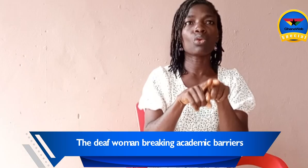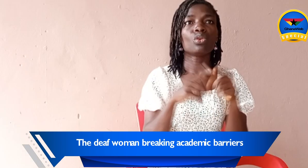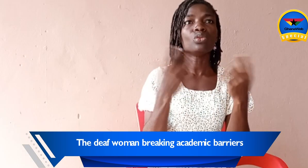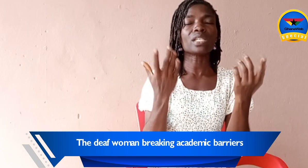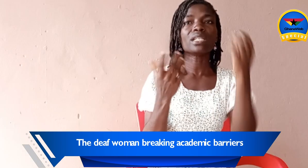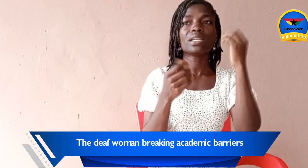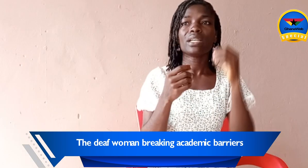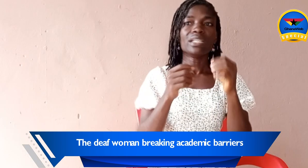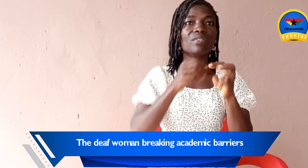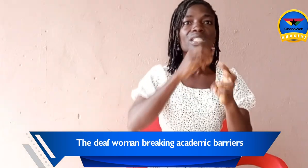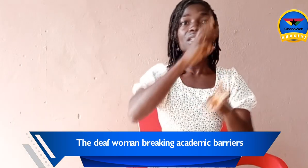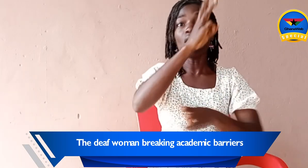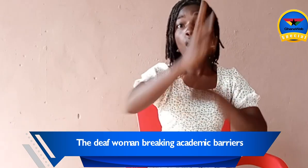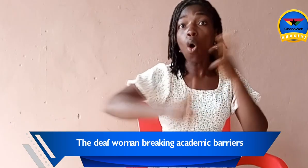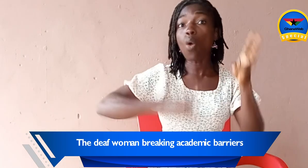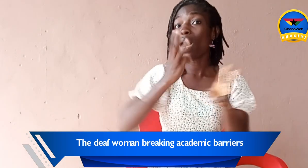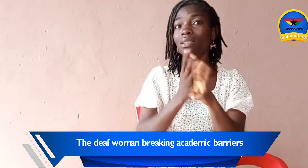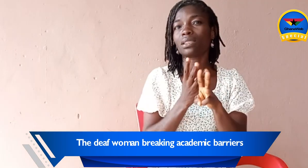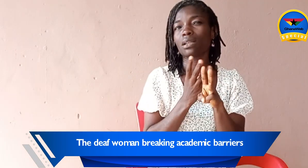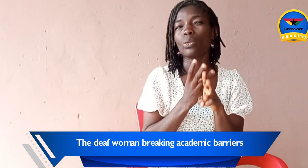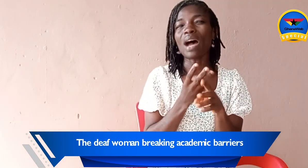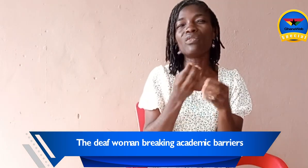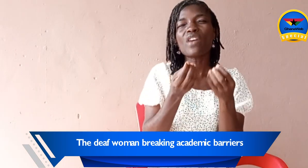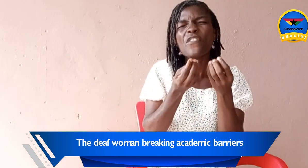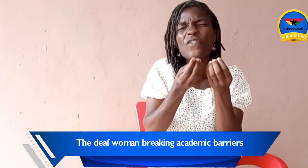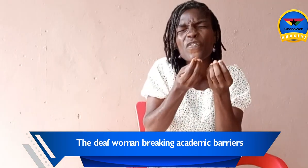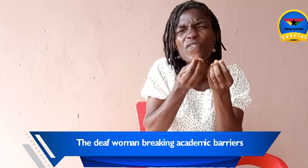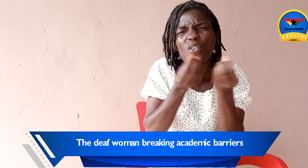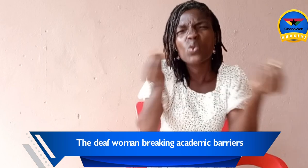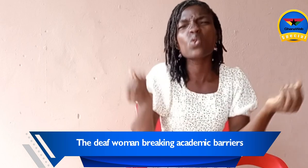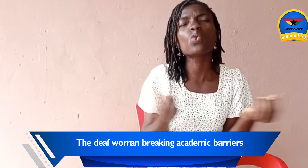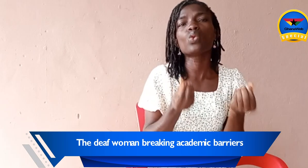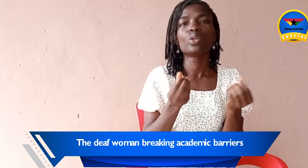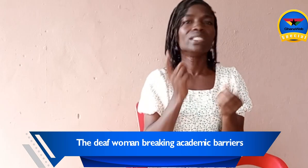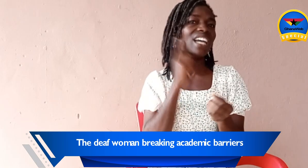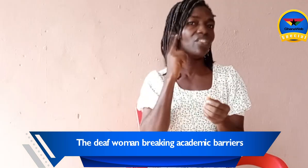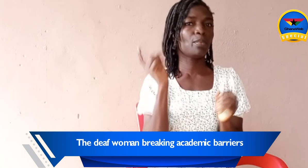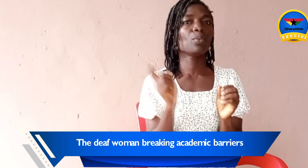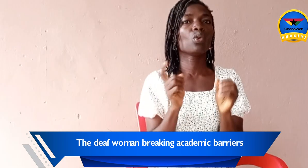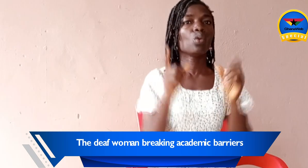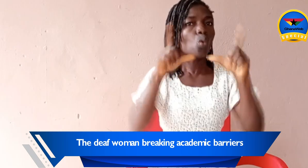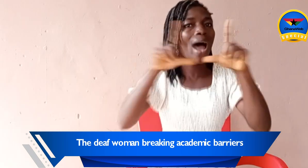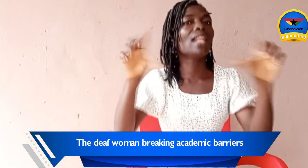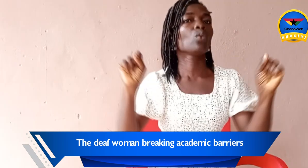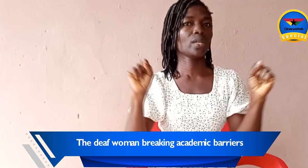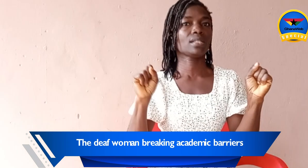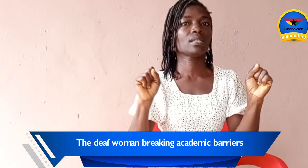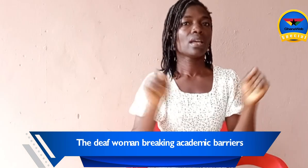see, even the whole world, we have very few deaf people who are linguists. Even